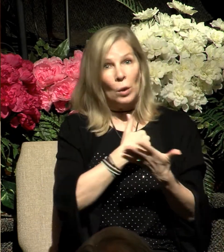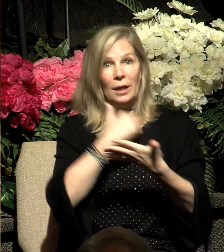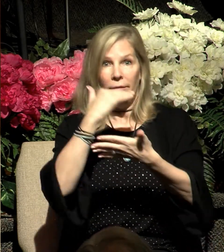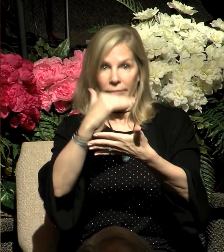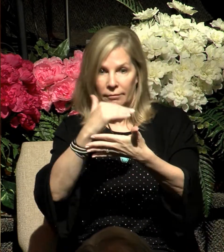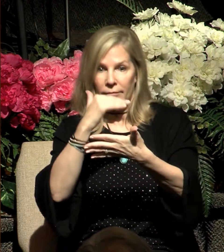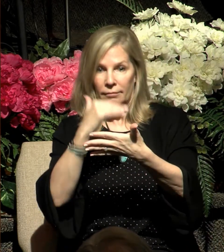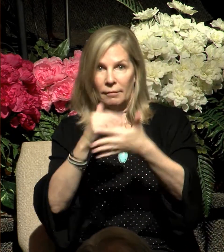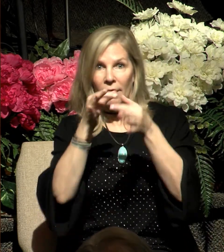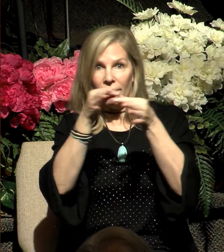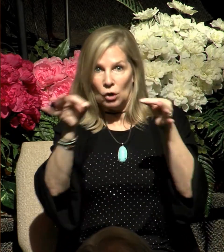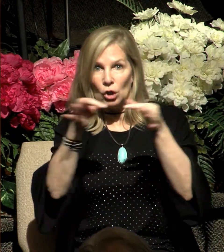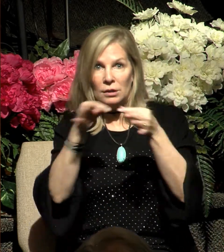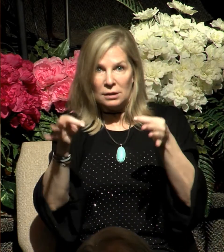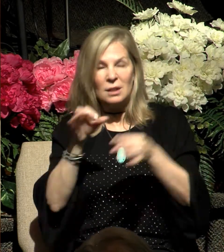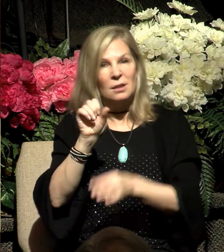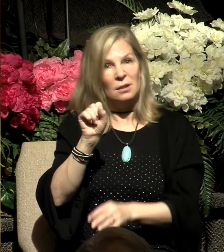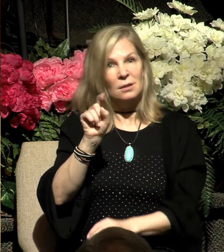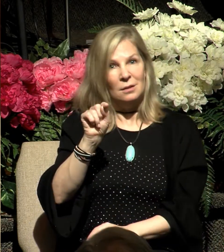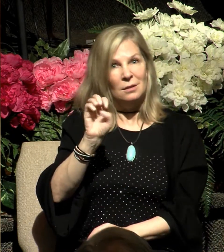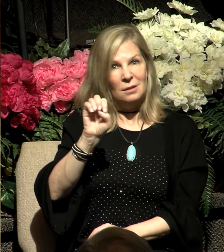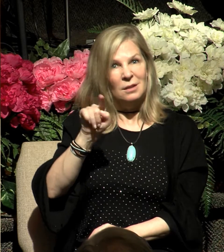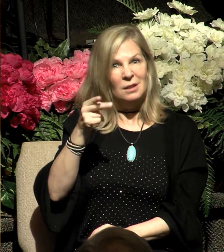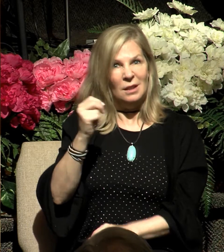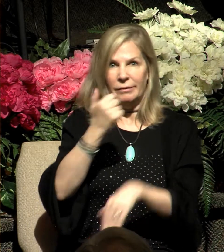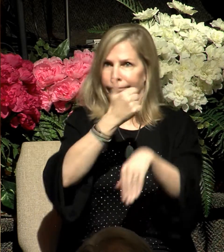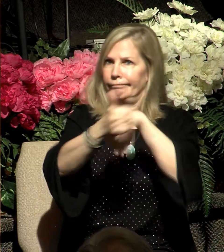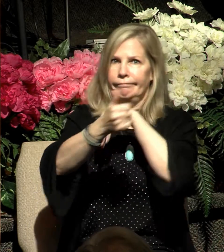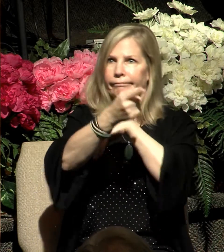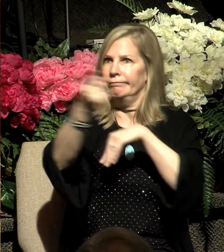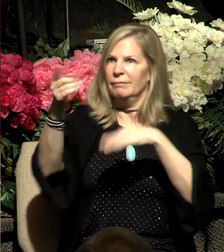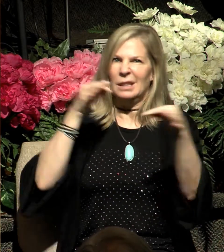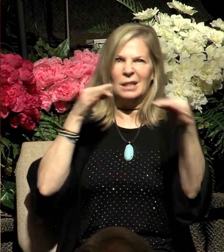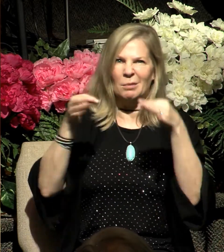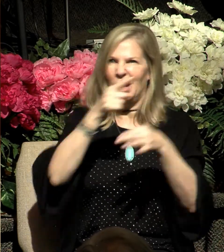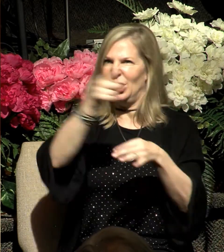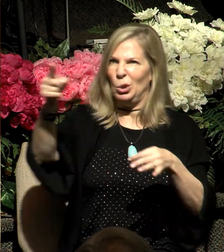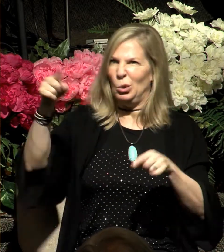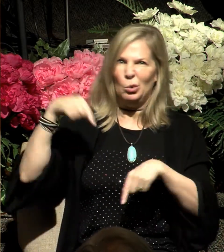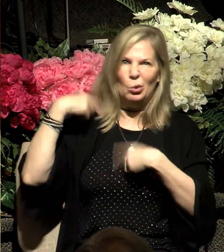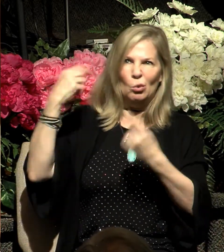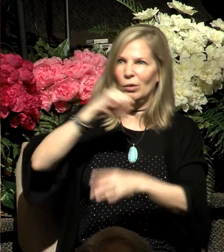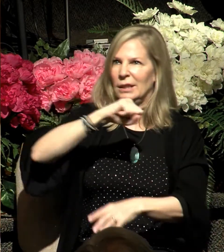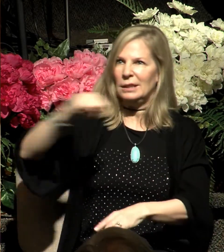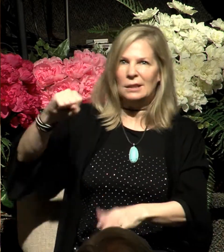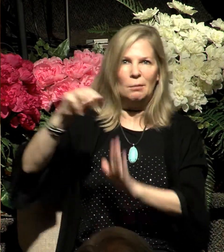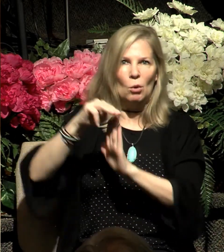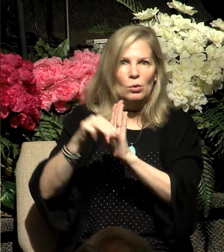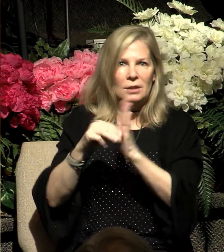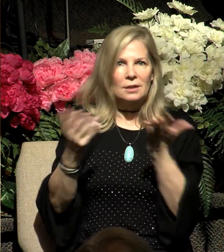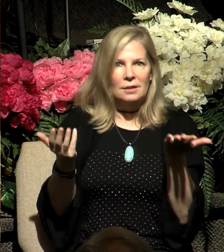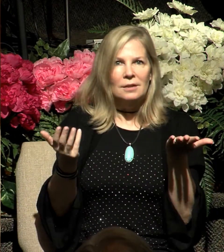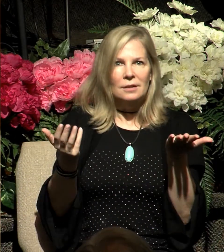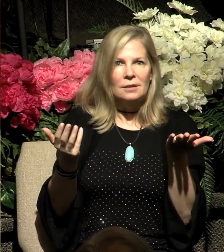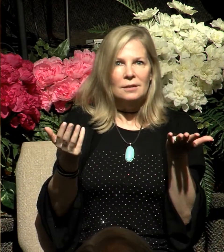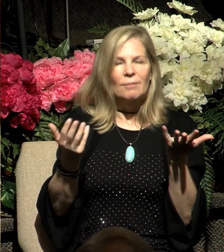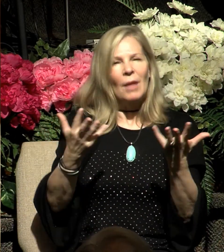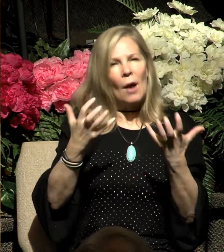explains the Jewish resistance to Moses, I want to draw out the principles, the principles that are timeless and for